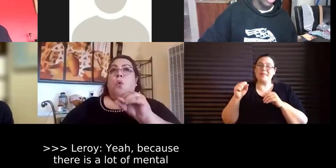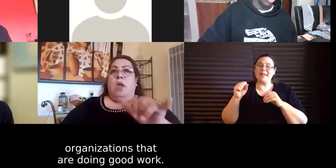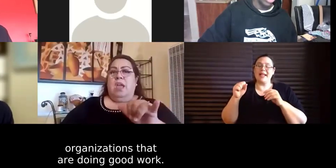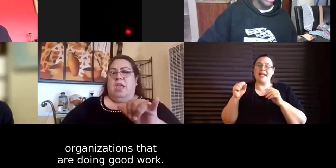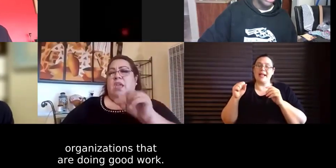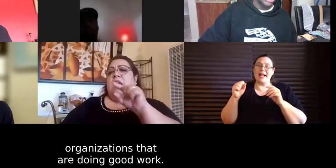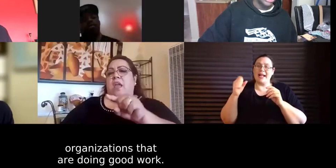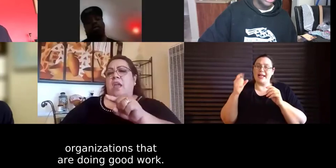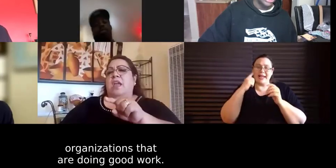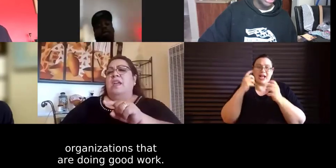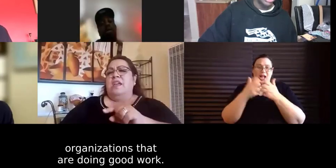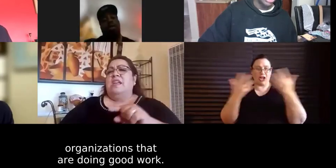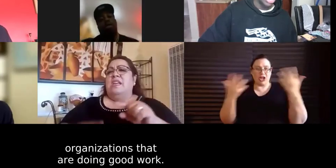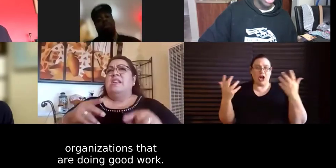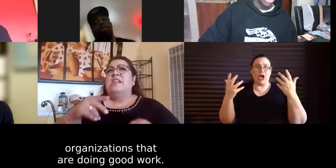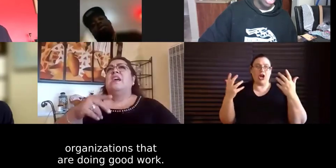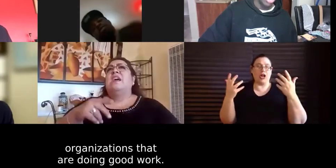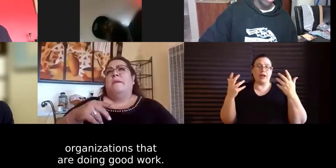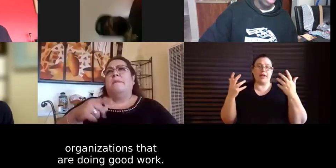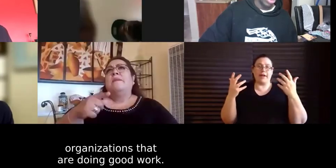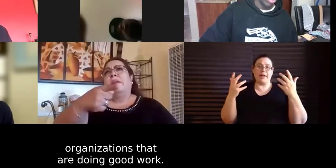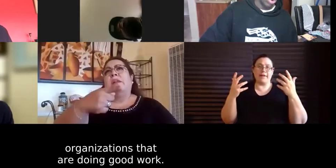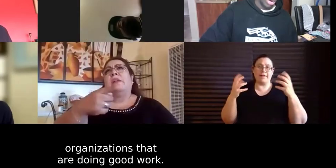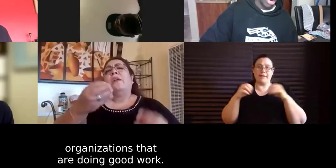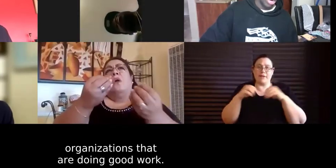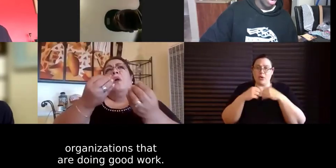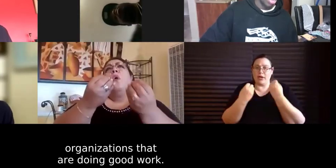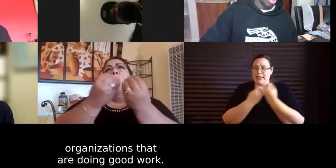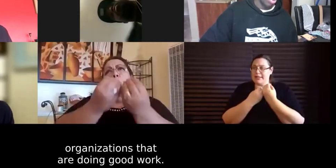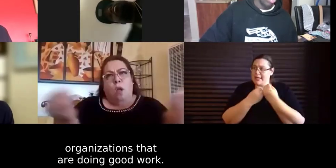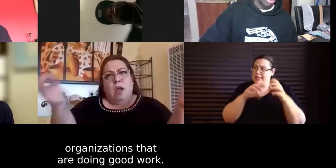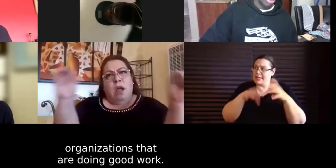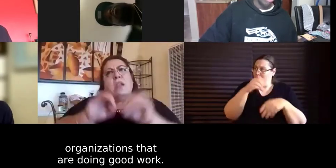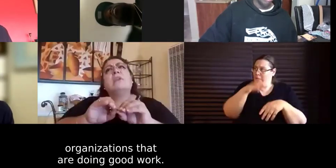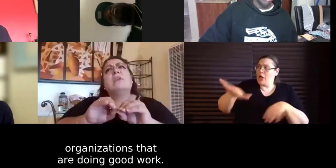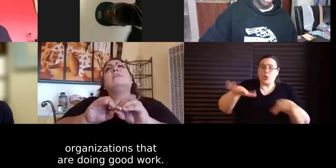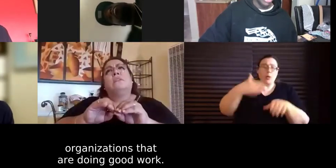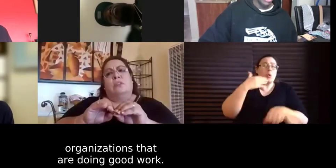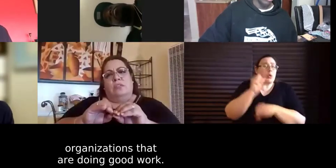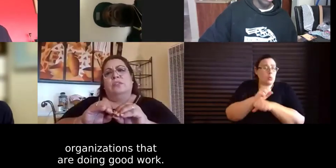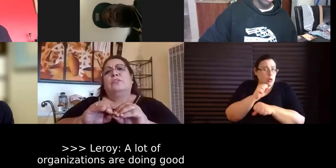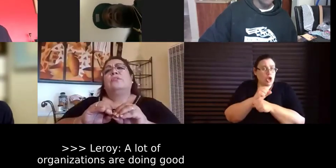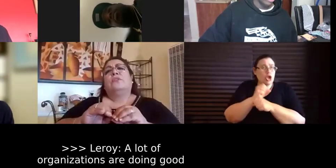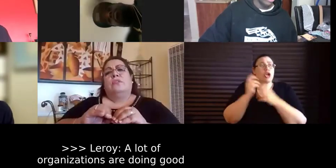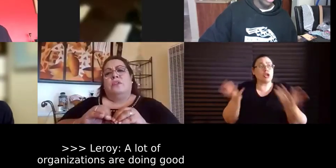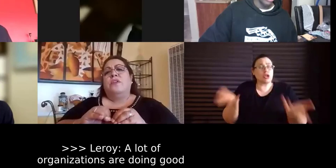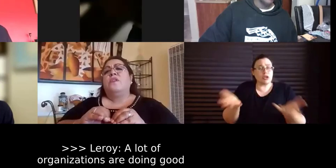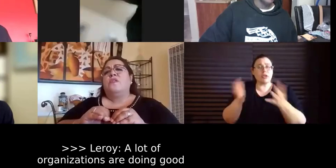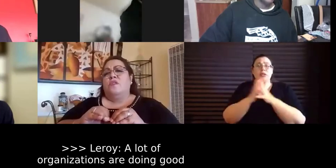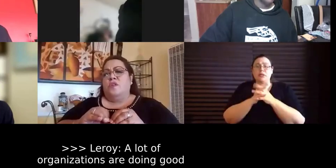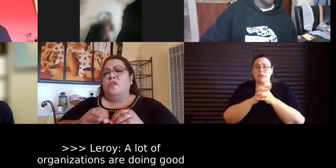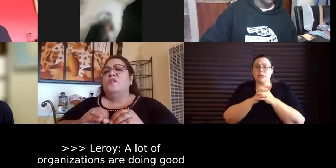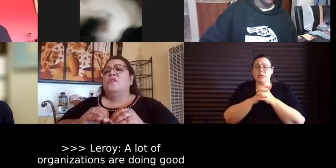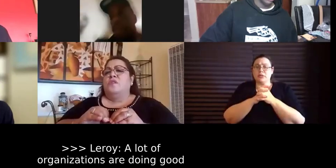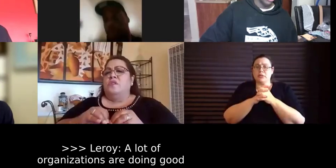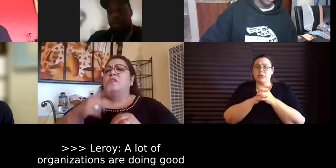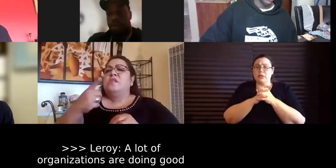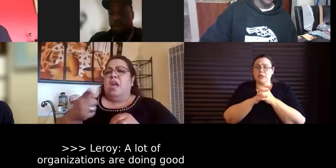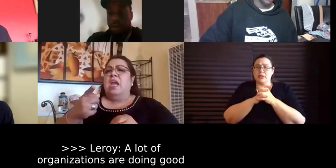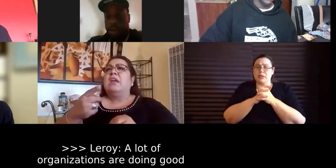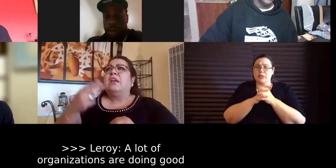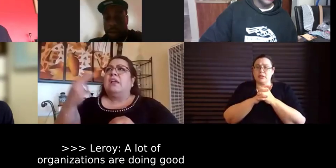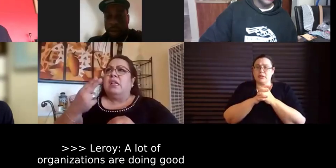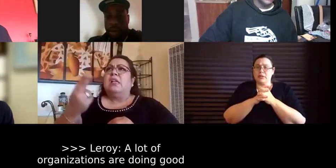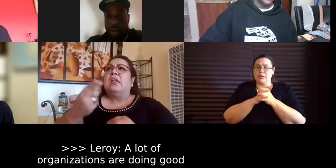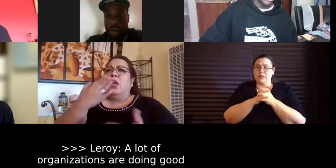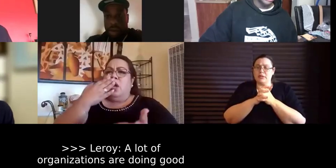mental health organizations that that are doing good work we we have to really pick out the mental health